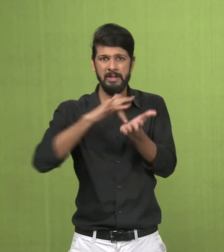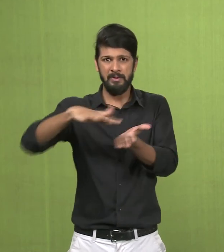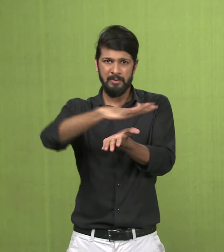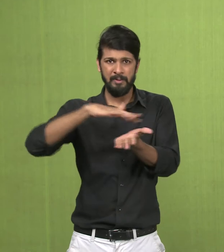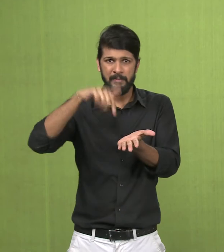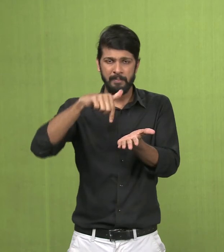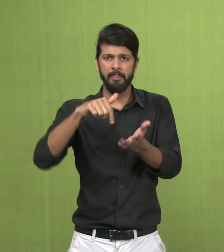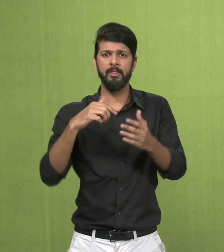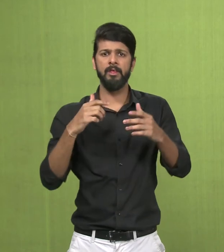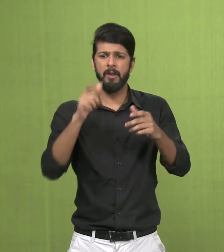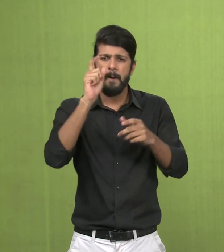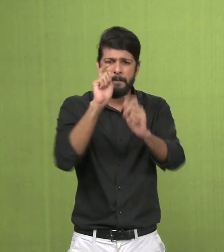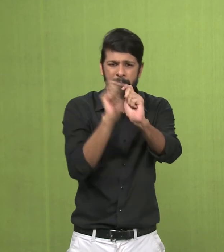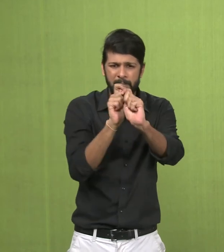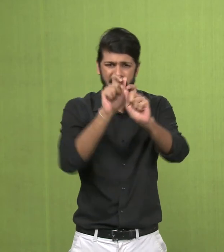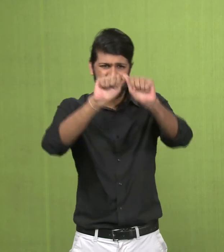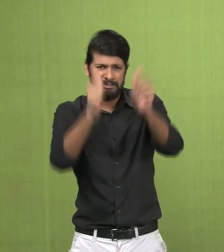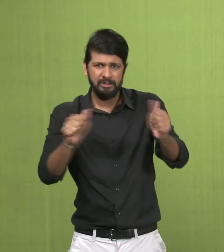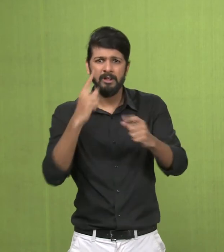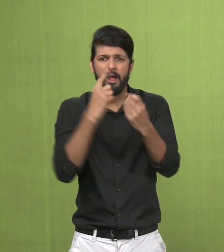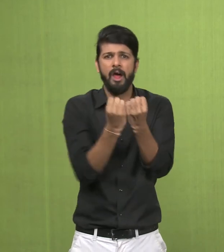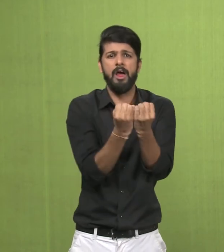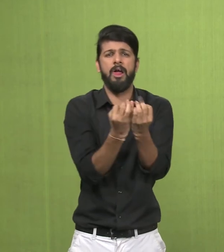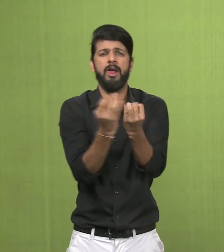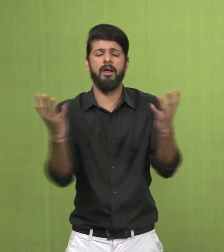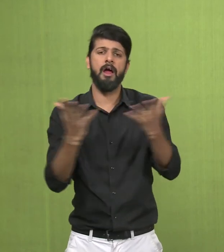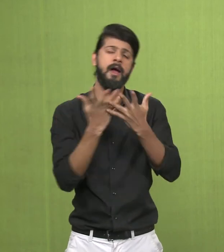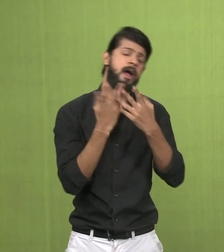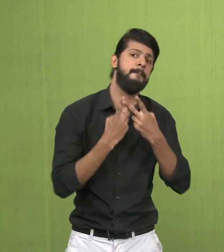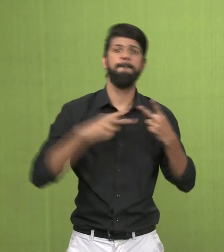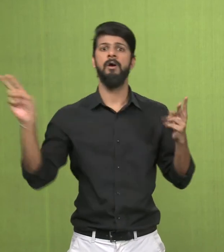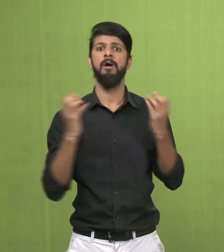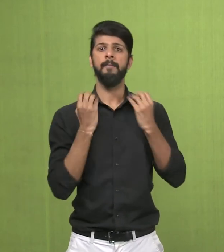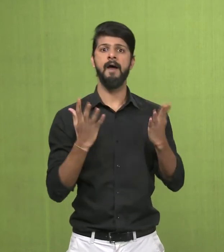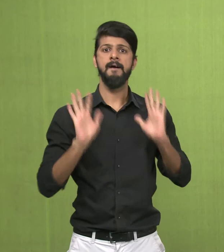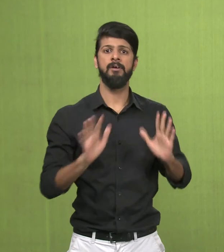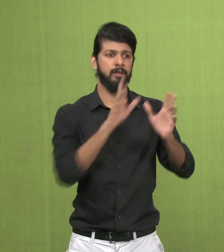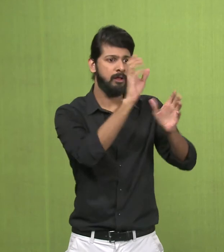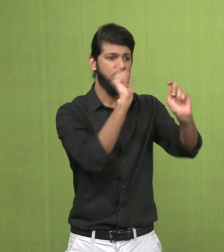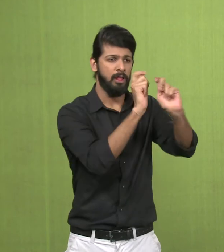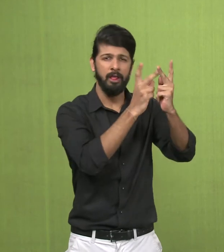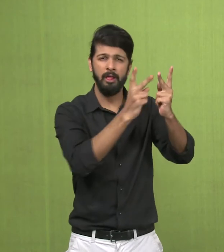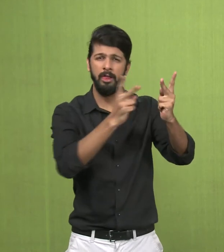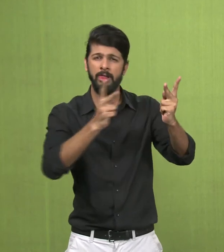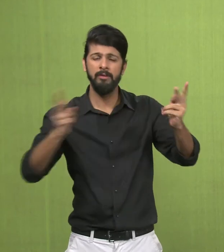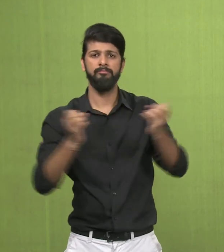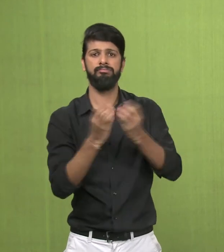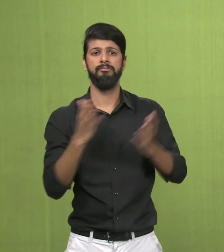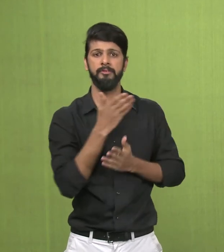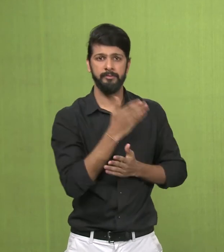Mathura became a very important centre of art production that means statues, figurines, sculptures, paintings